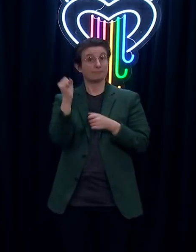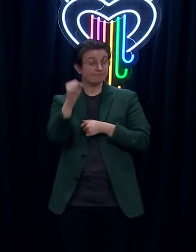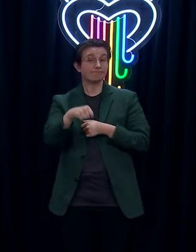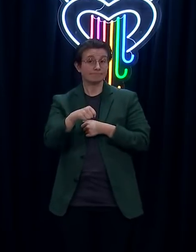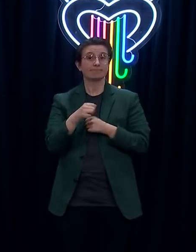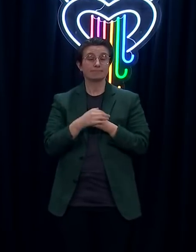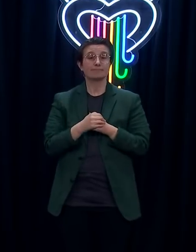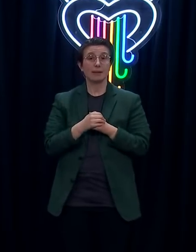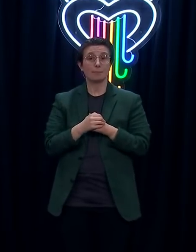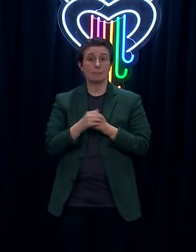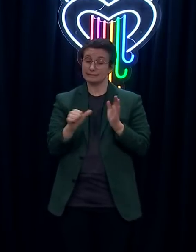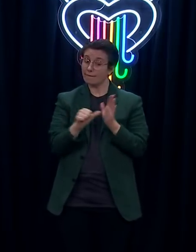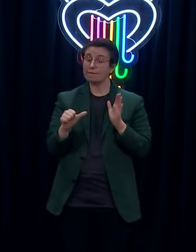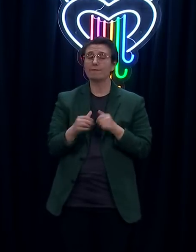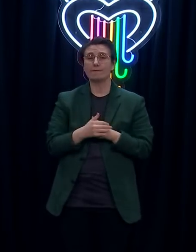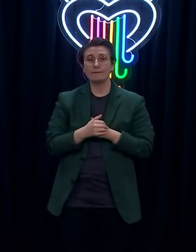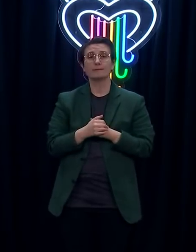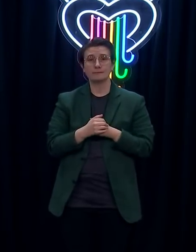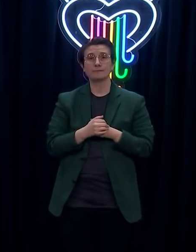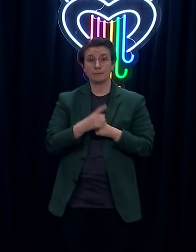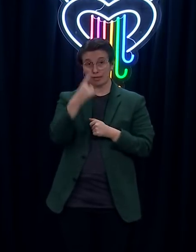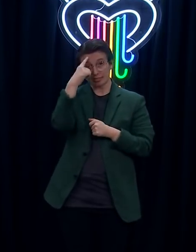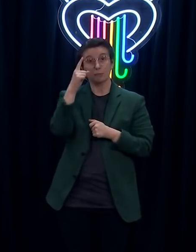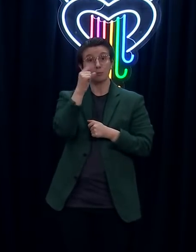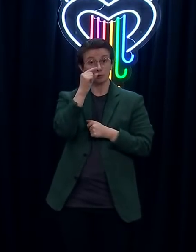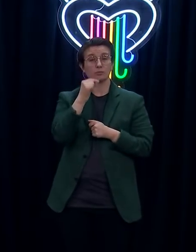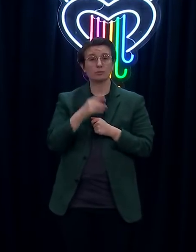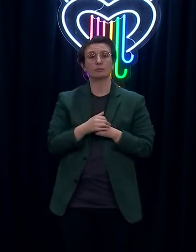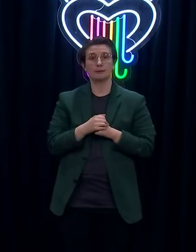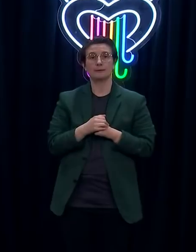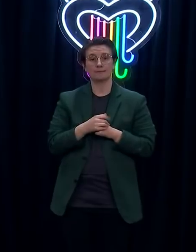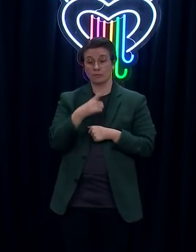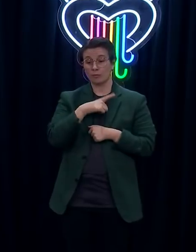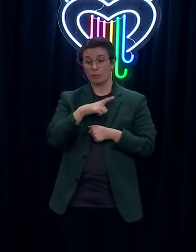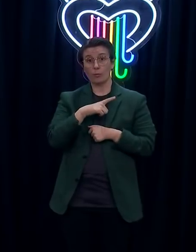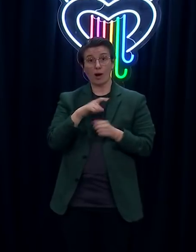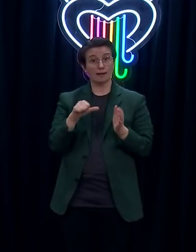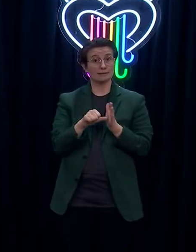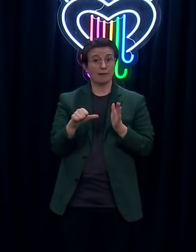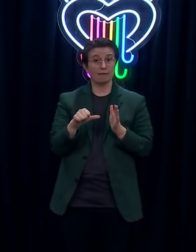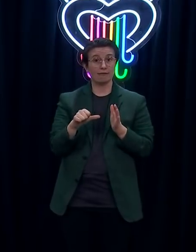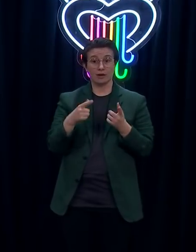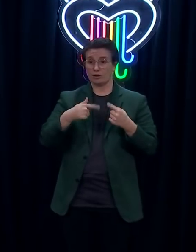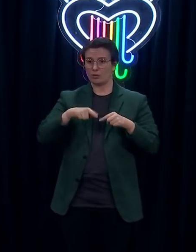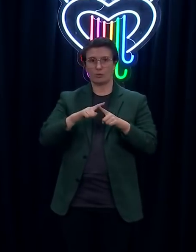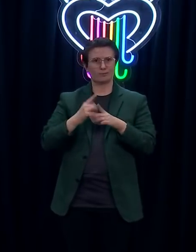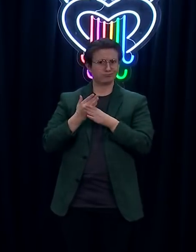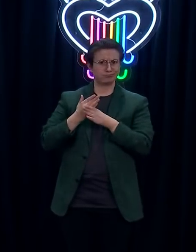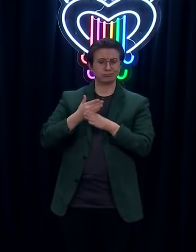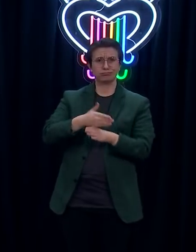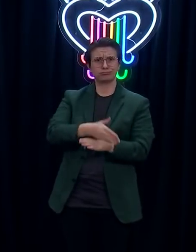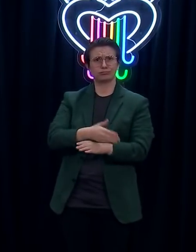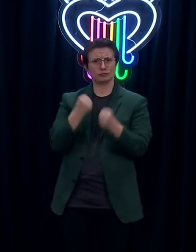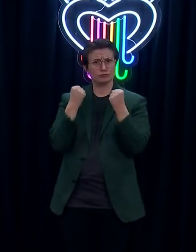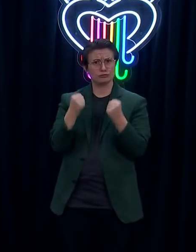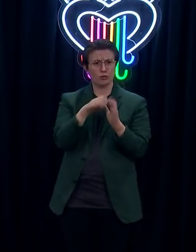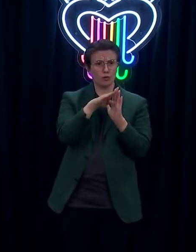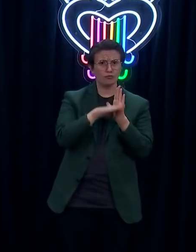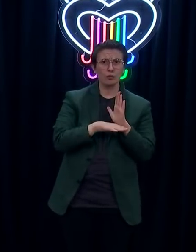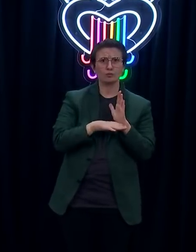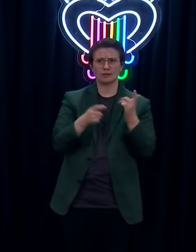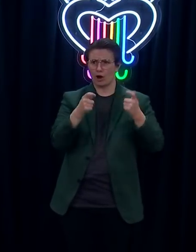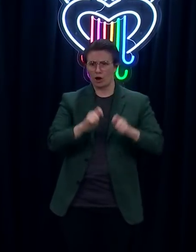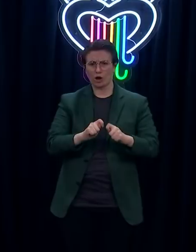though. I will say it's tough. And we've seen that because we've used the toughest measures we have and despite extraordinary efforts, we do see that tail.